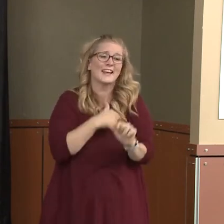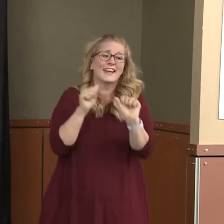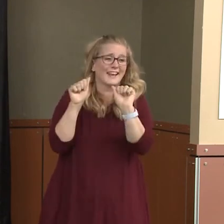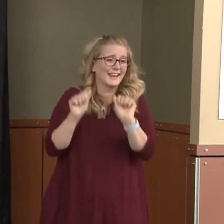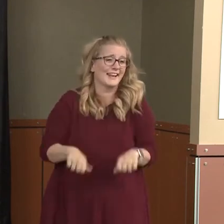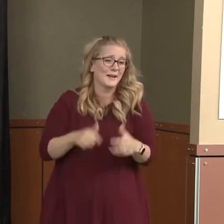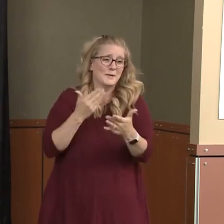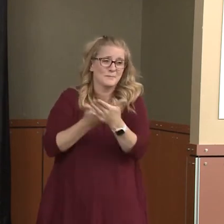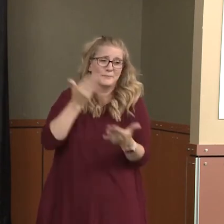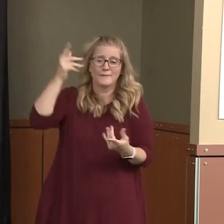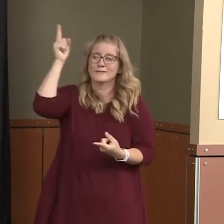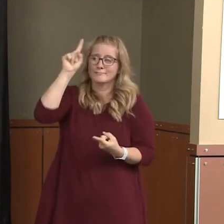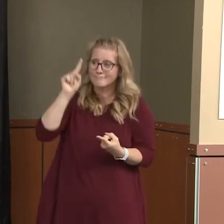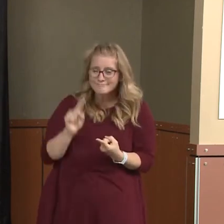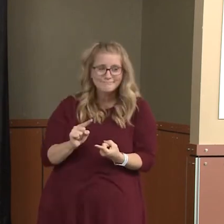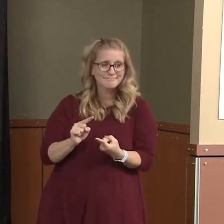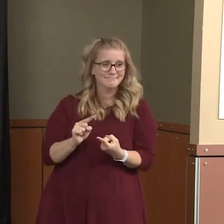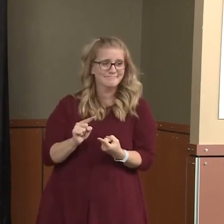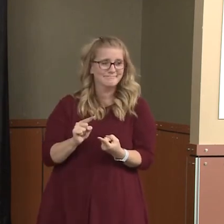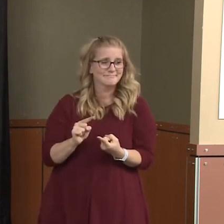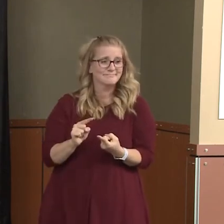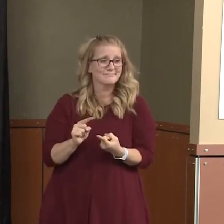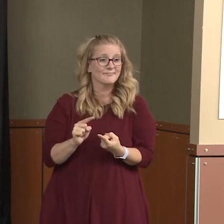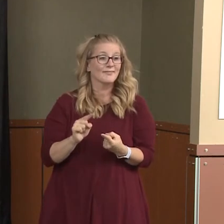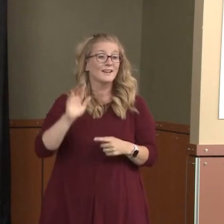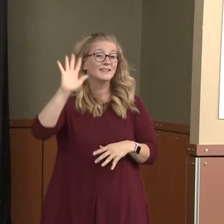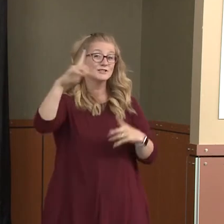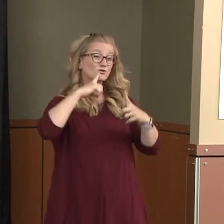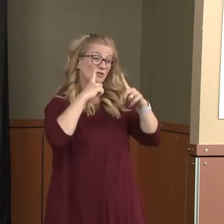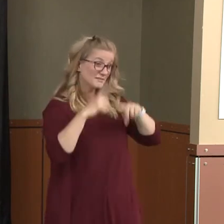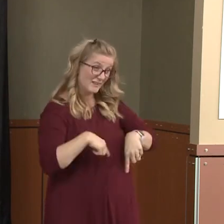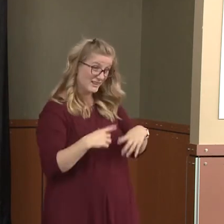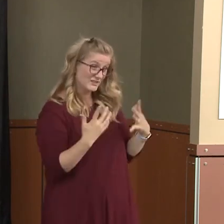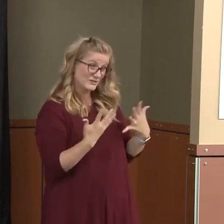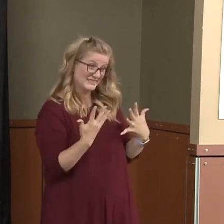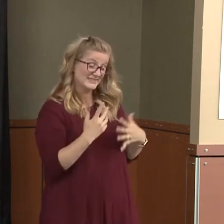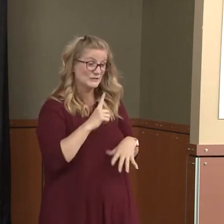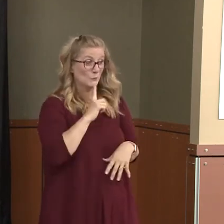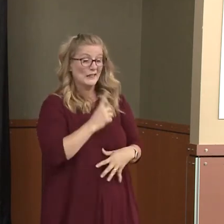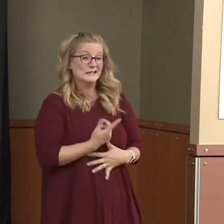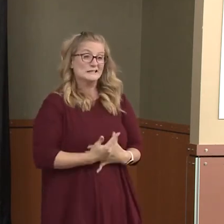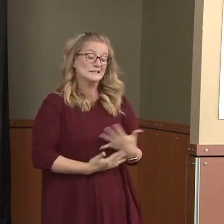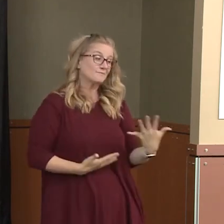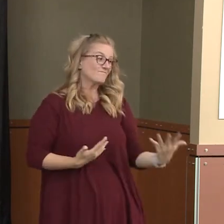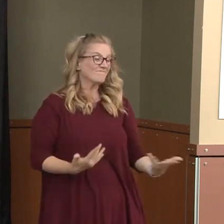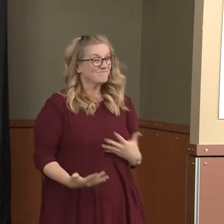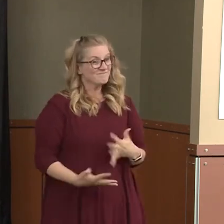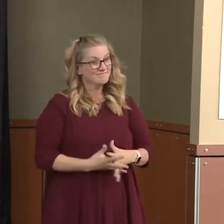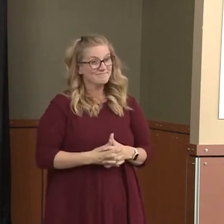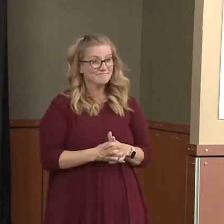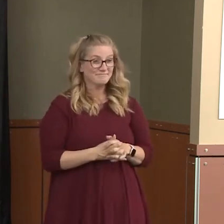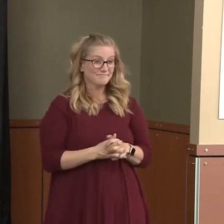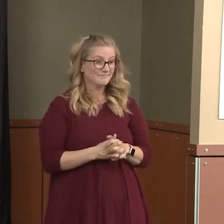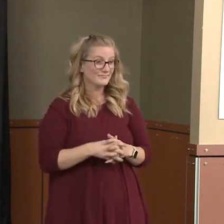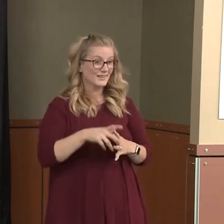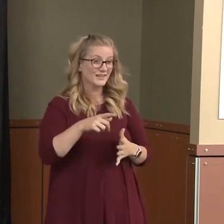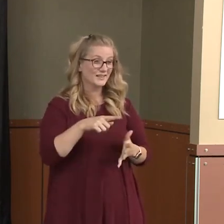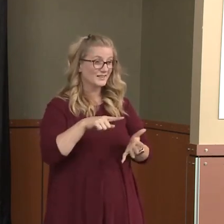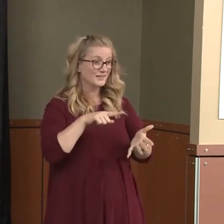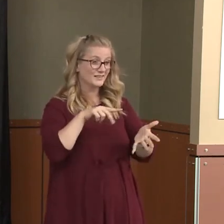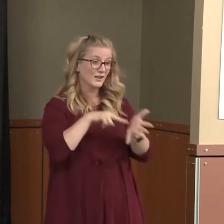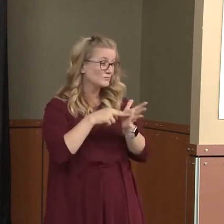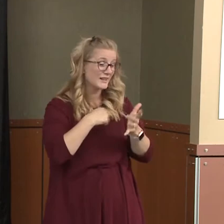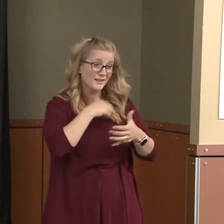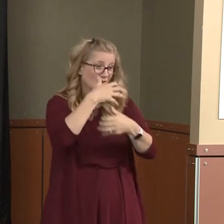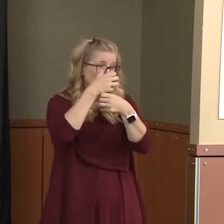numbers down. His reply, in essence, was, it isn't that I don't trust you, but you're going to have to